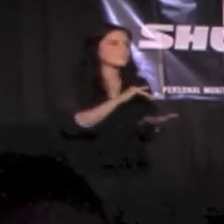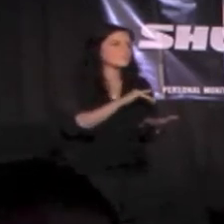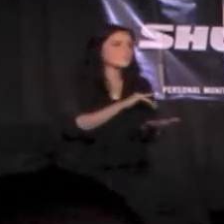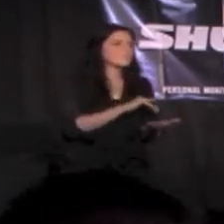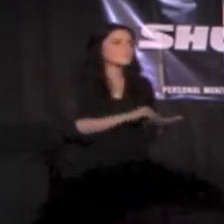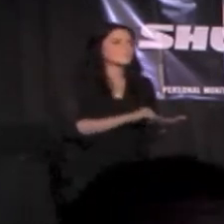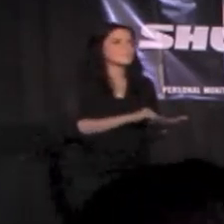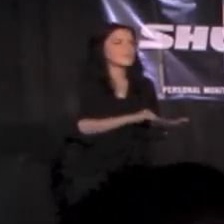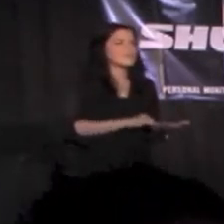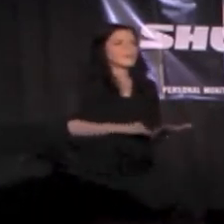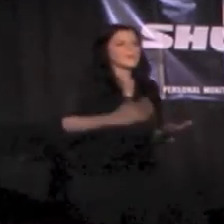find